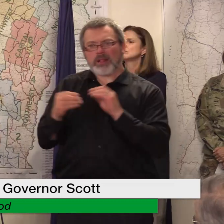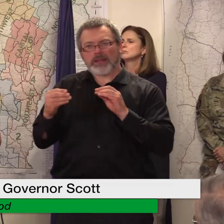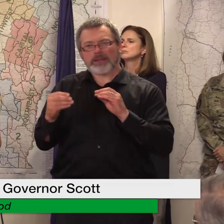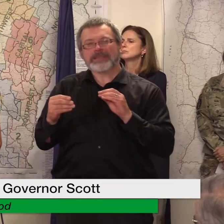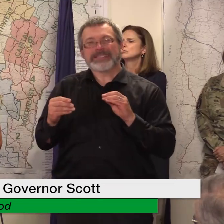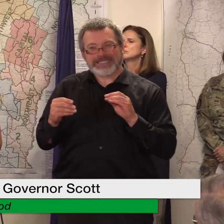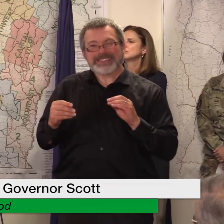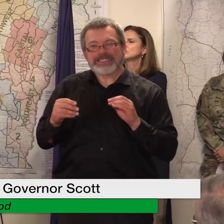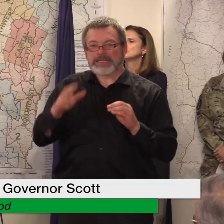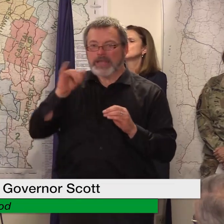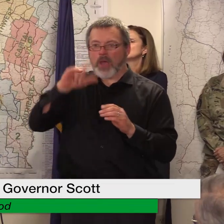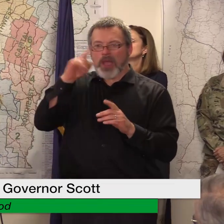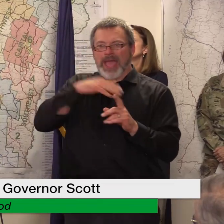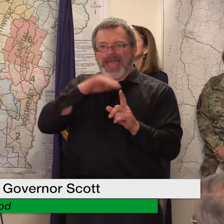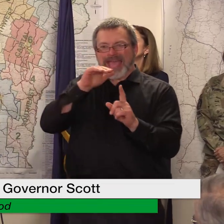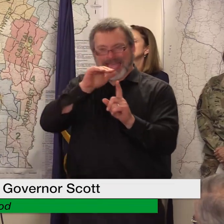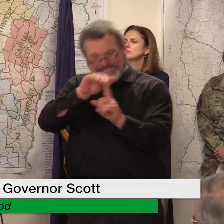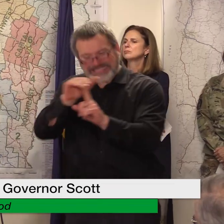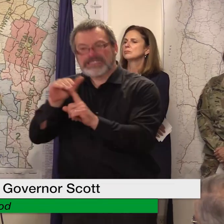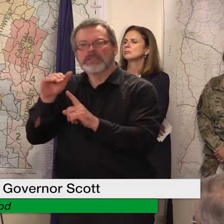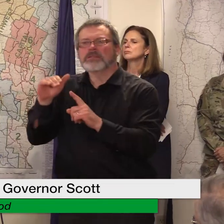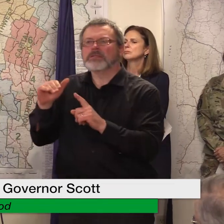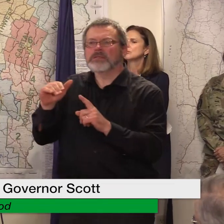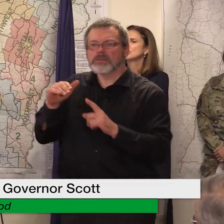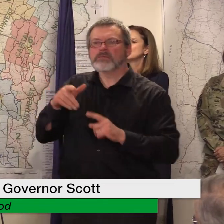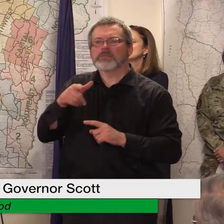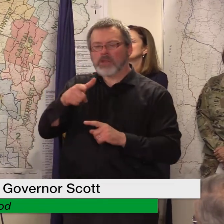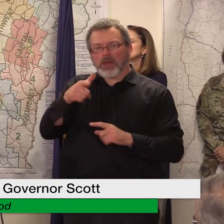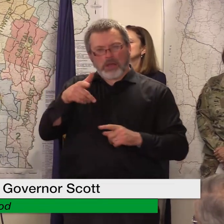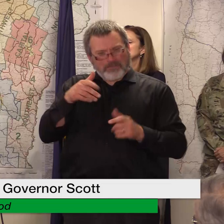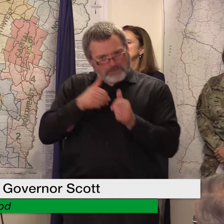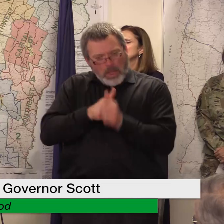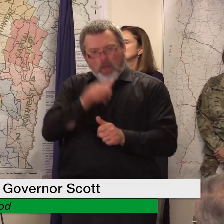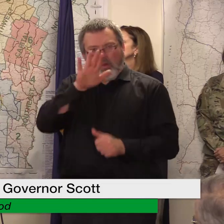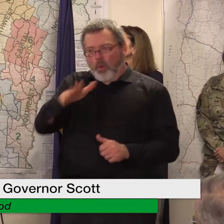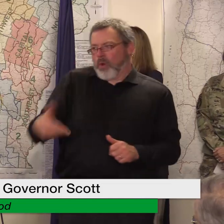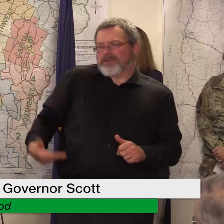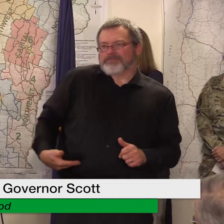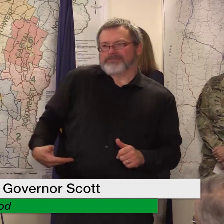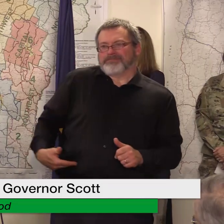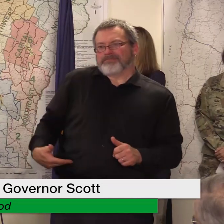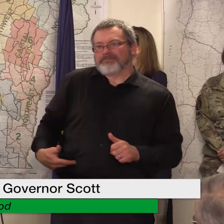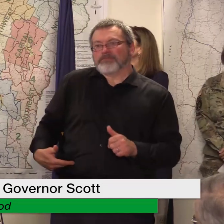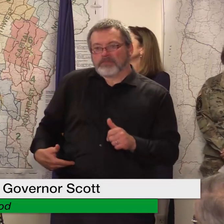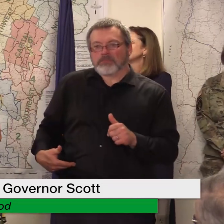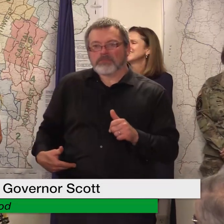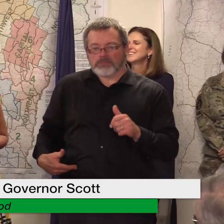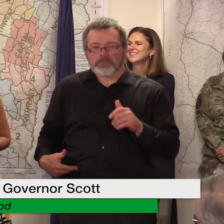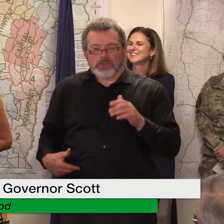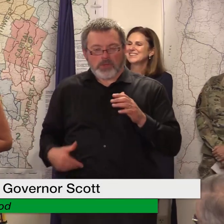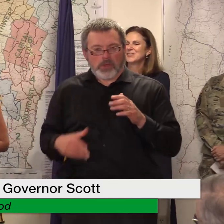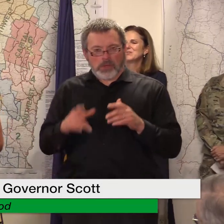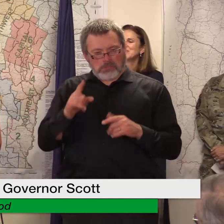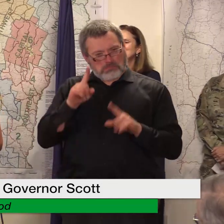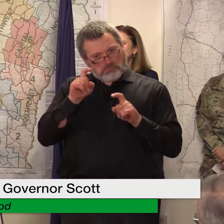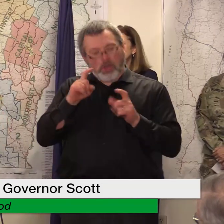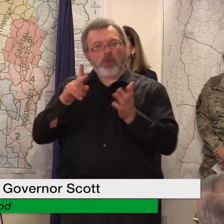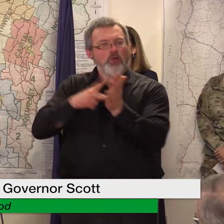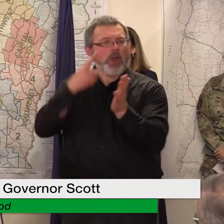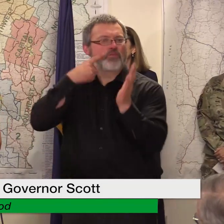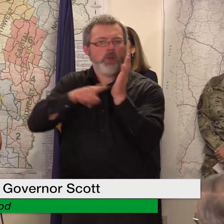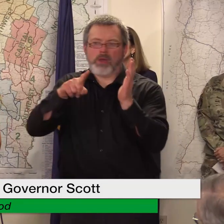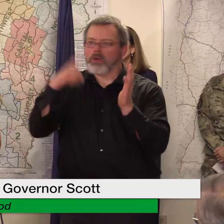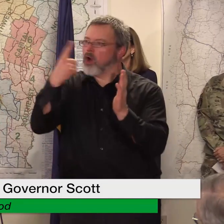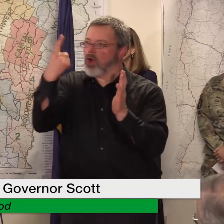you know trust your instincts if it doesn't feel right what was it you just said the check yeah trust and verify um but